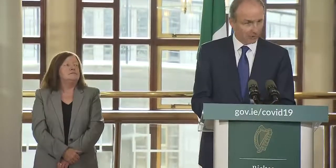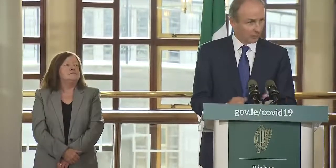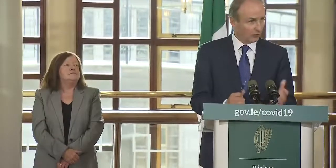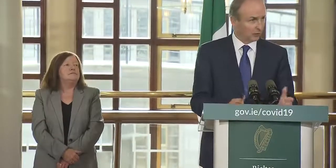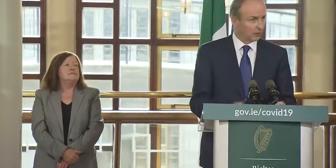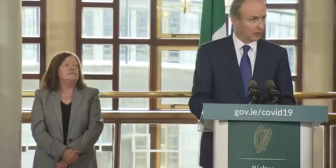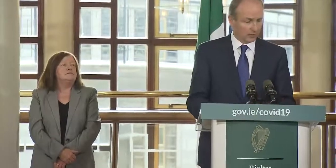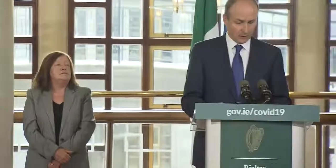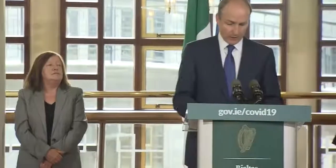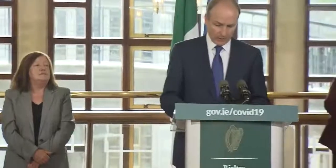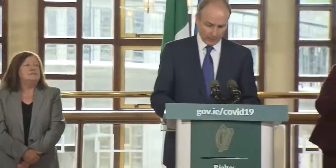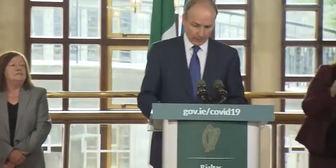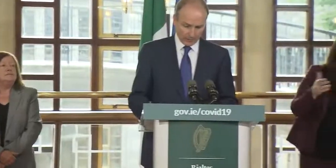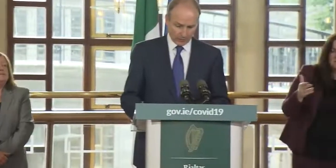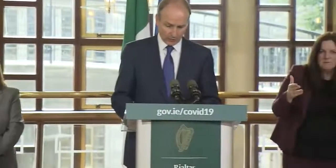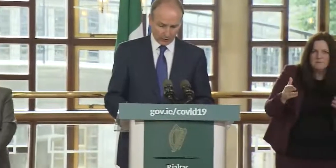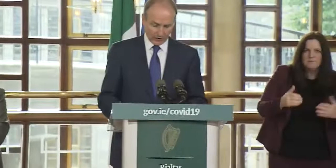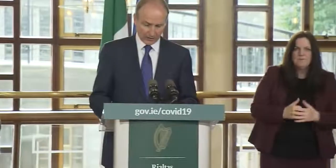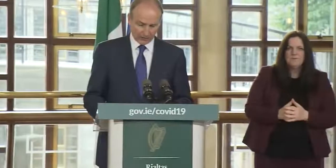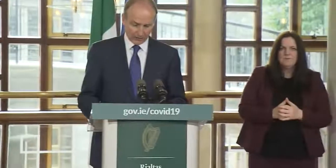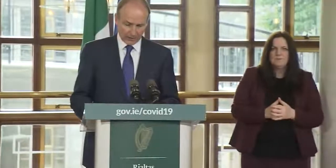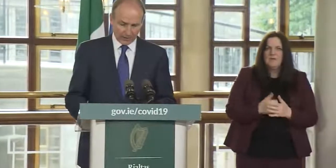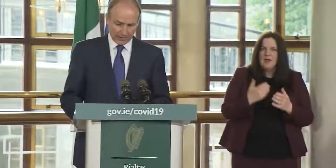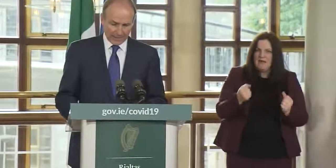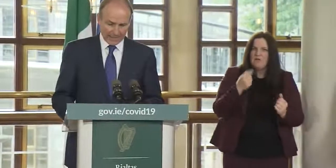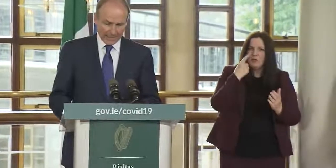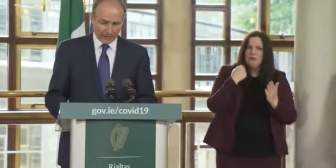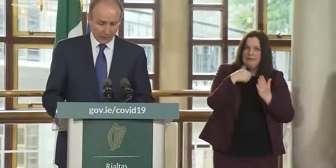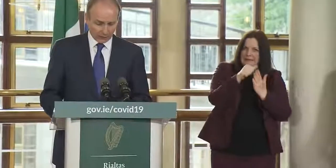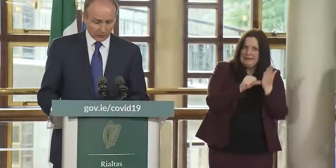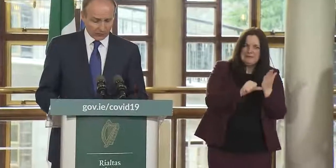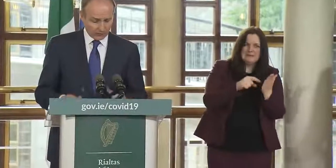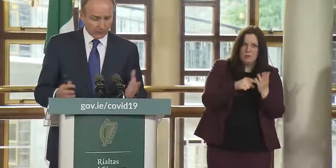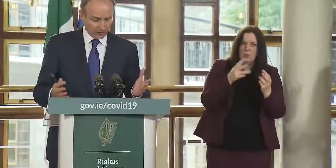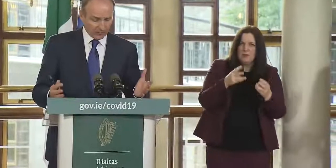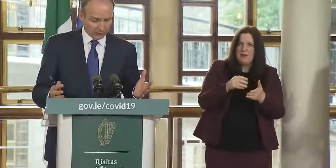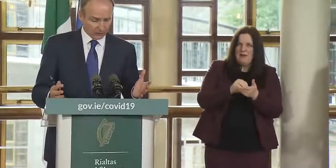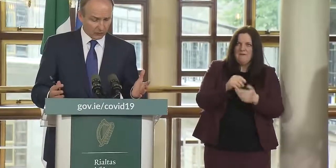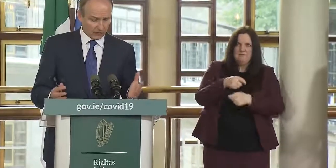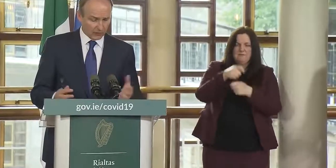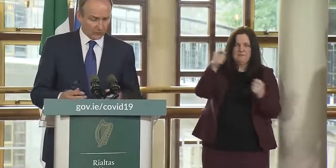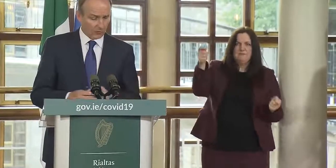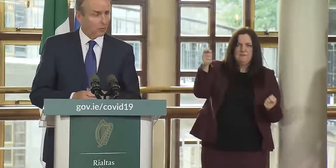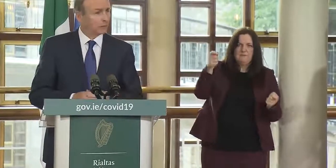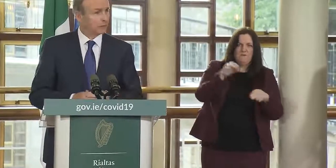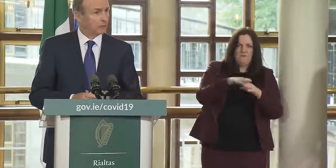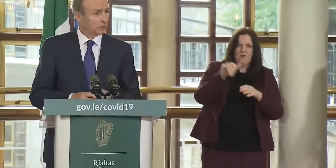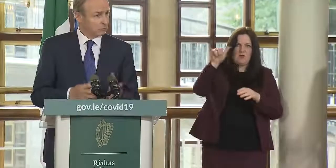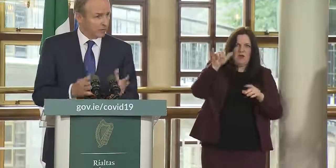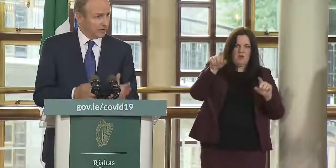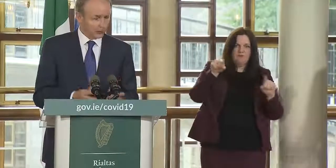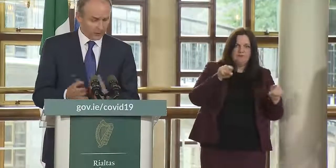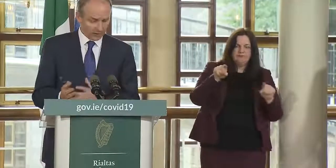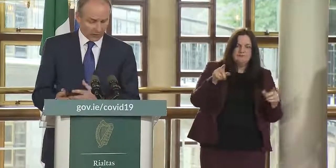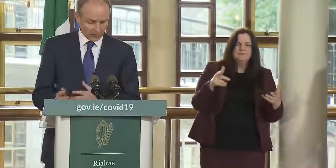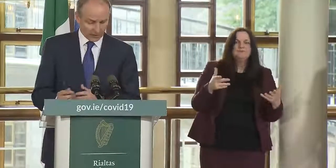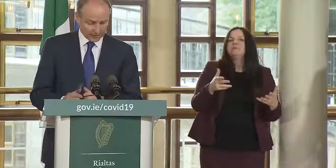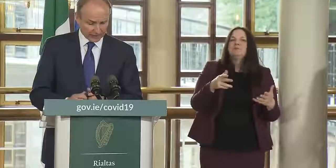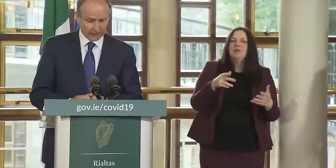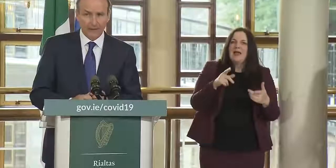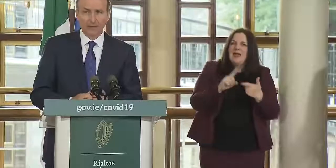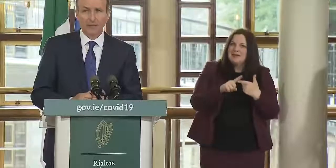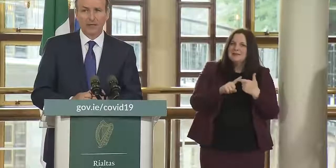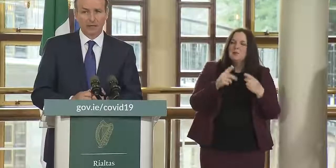safe particularly those on um on the green list and also in terms of the passenger locator form moving that to an